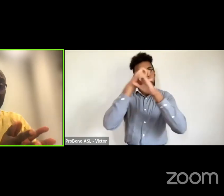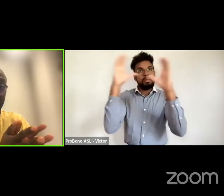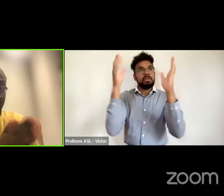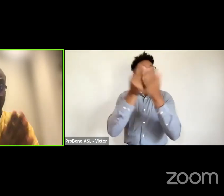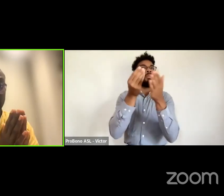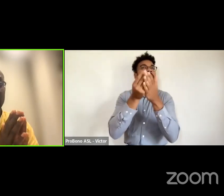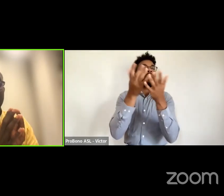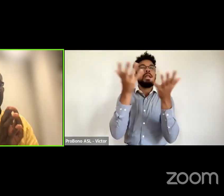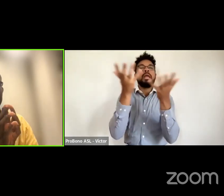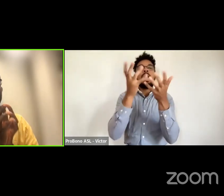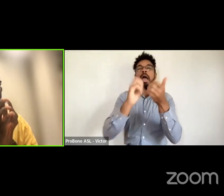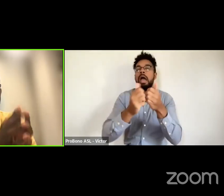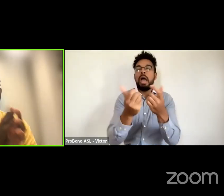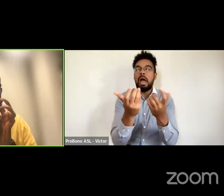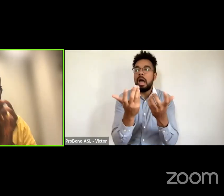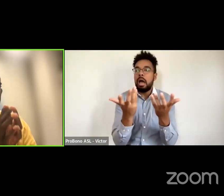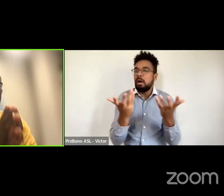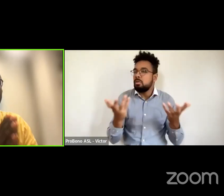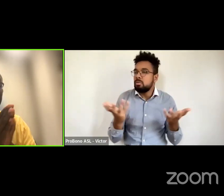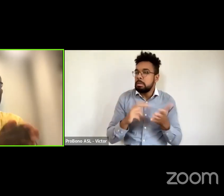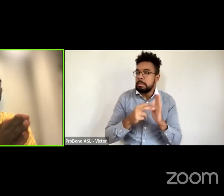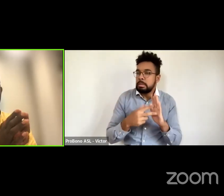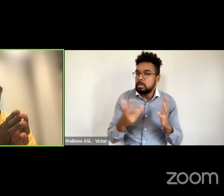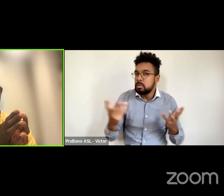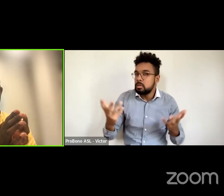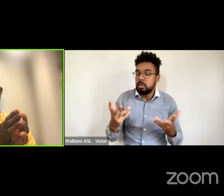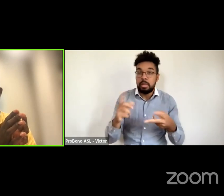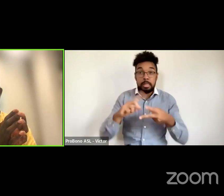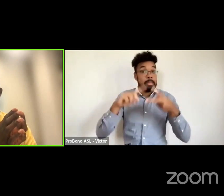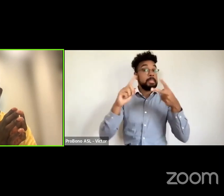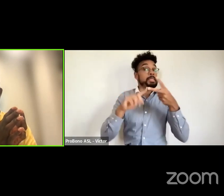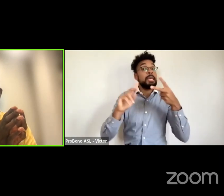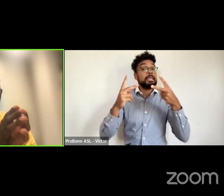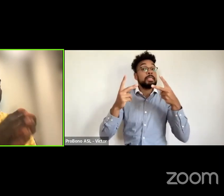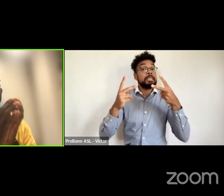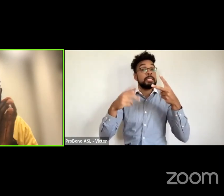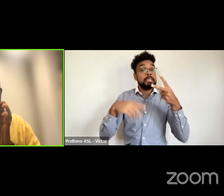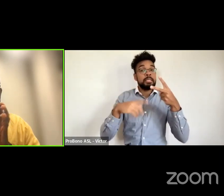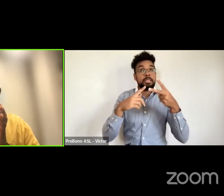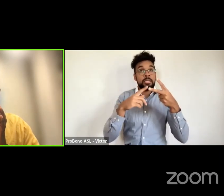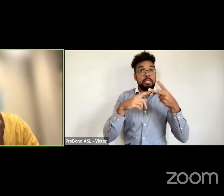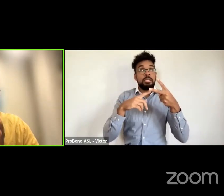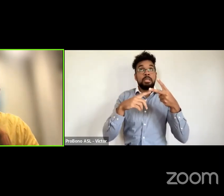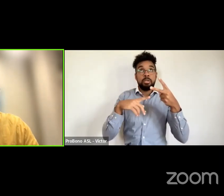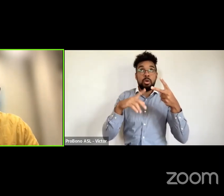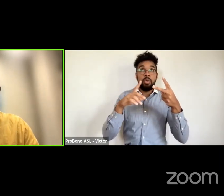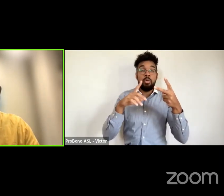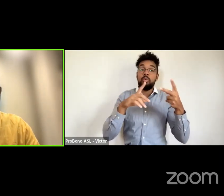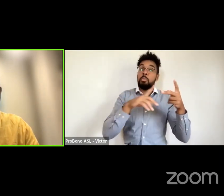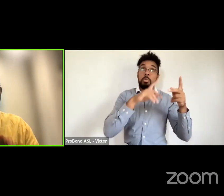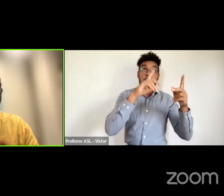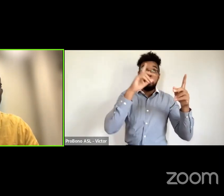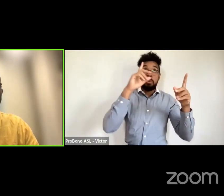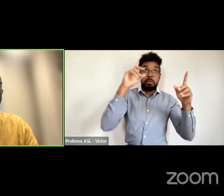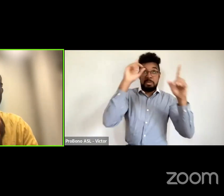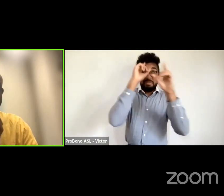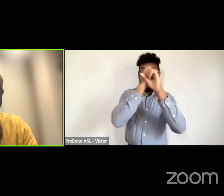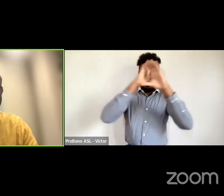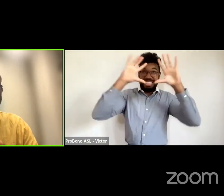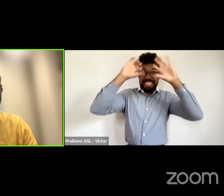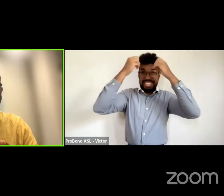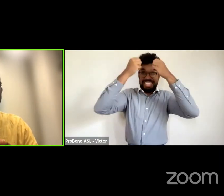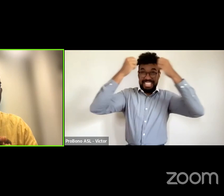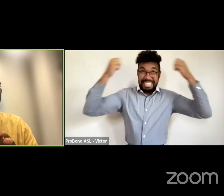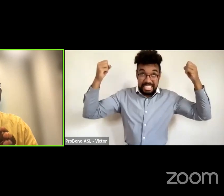to finance but this that's one the second thing is when we introduce the idea of justice planetary